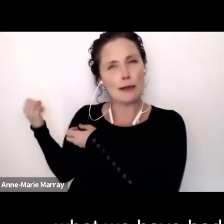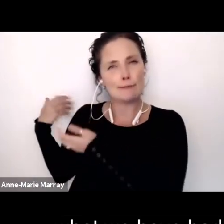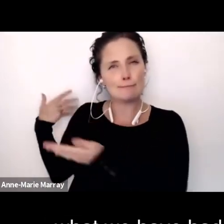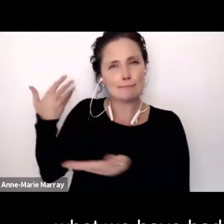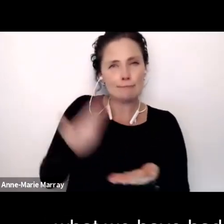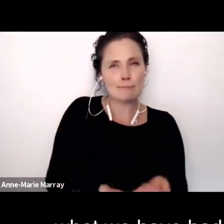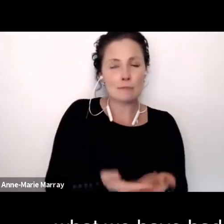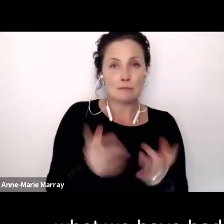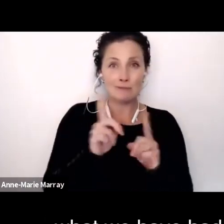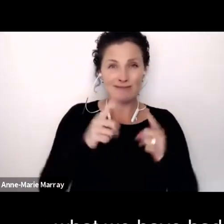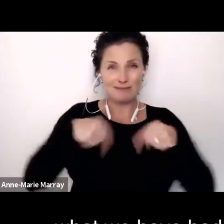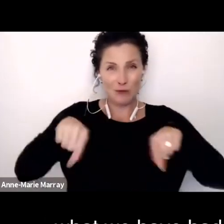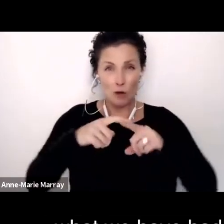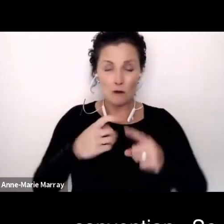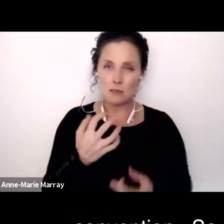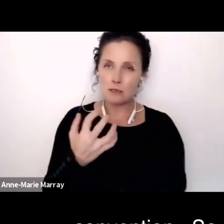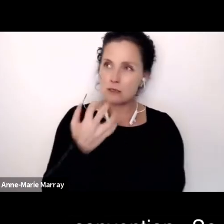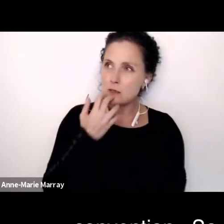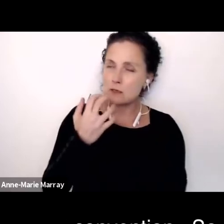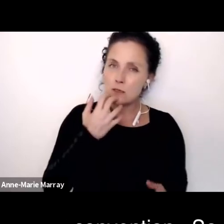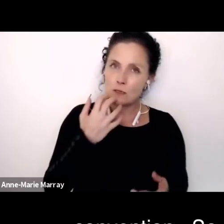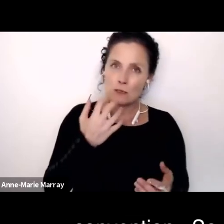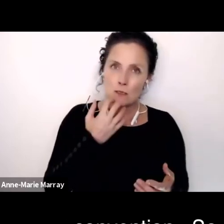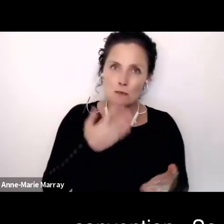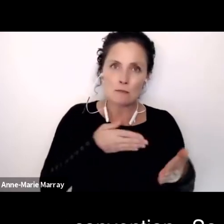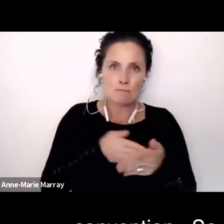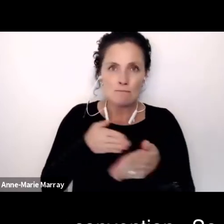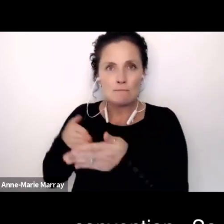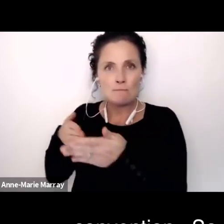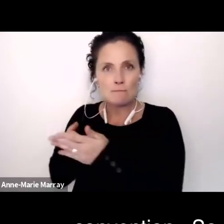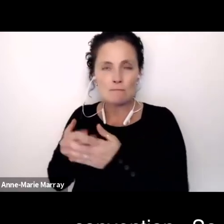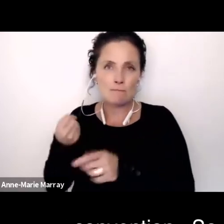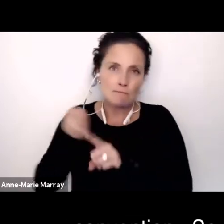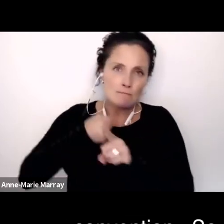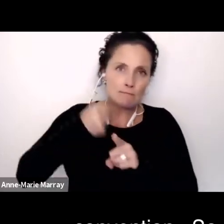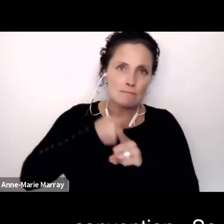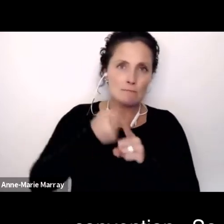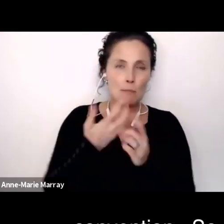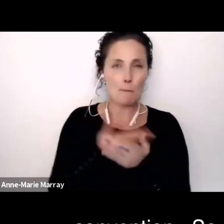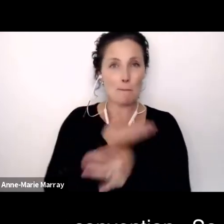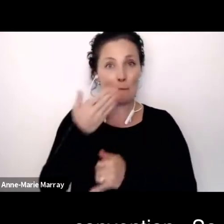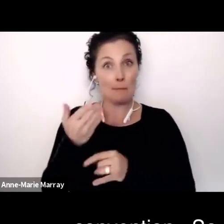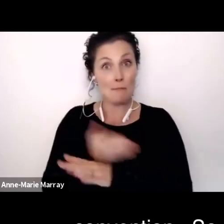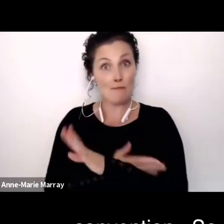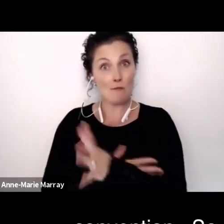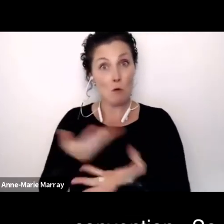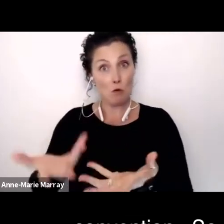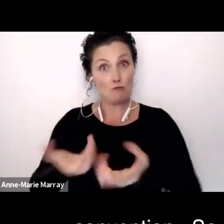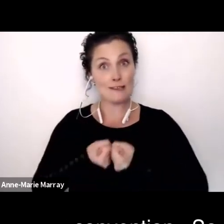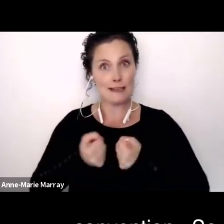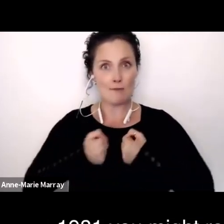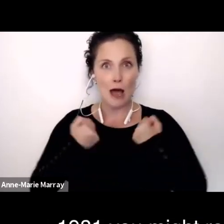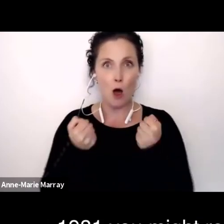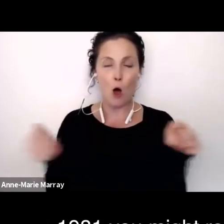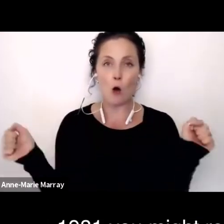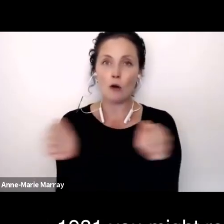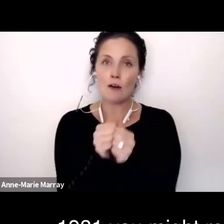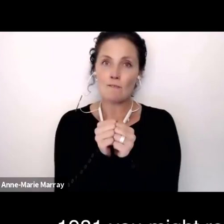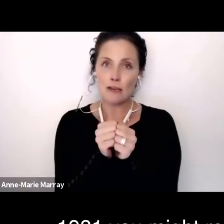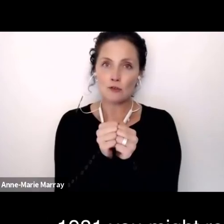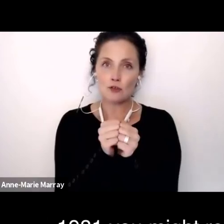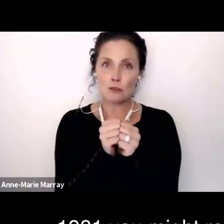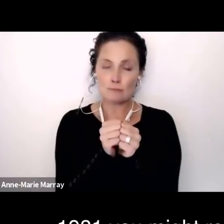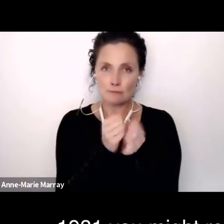we've had to endure before we finally got our own convention. So those of you who were born